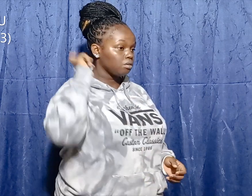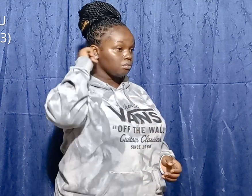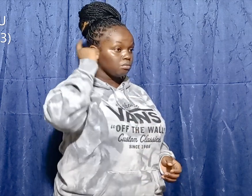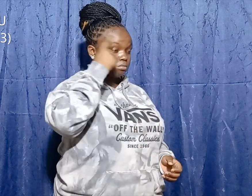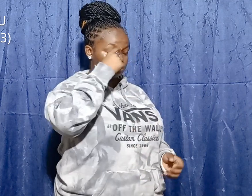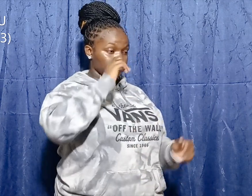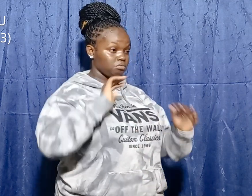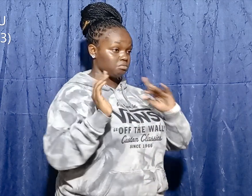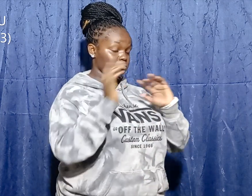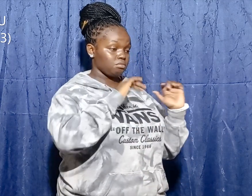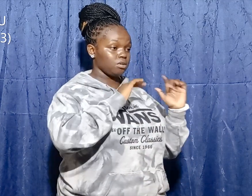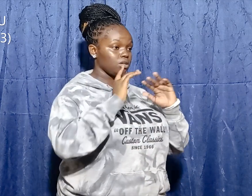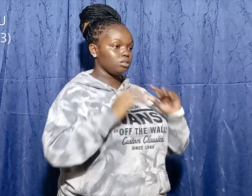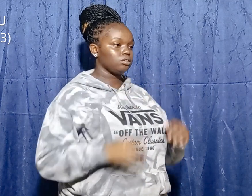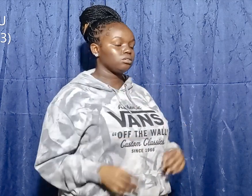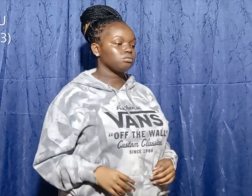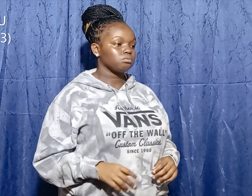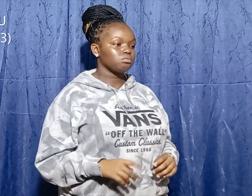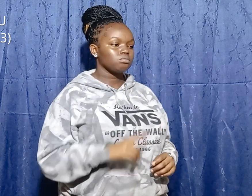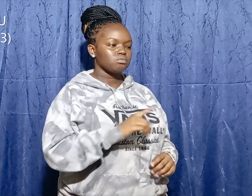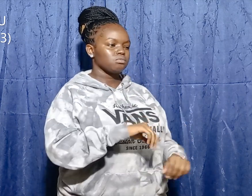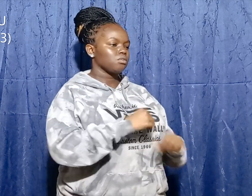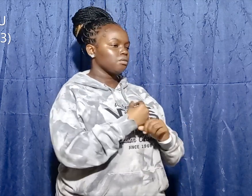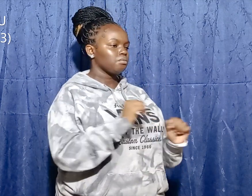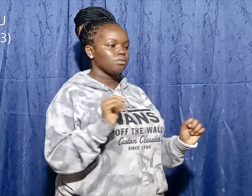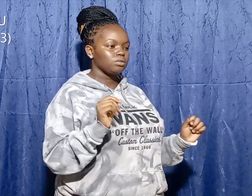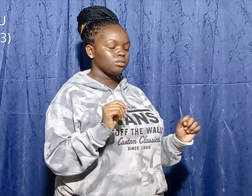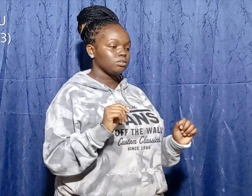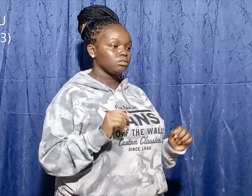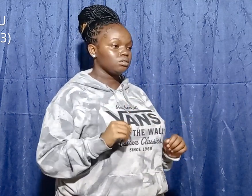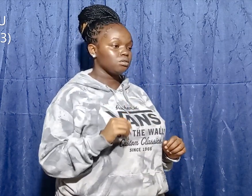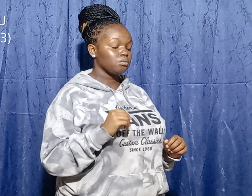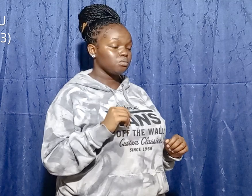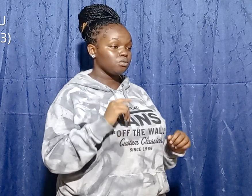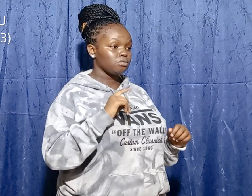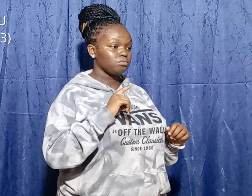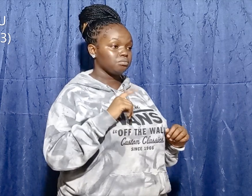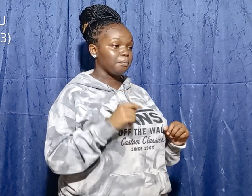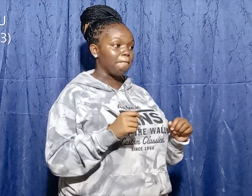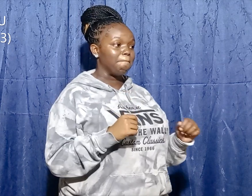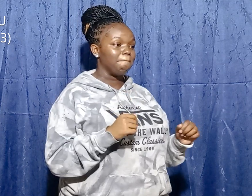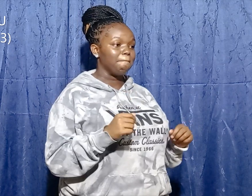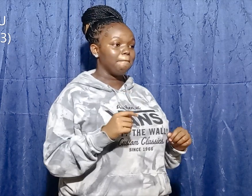It is impossible for you to fight him. David answered,